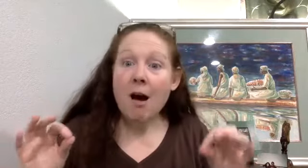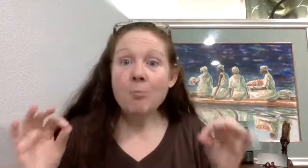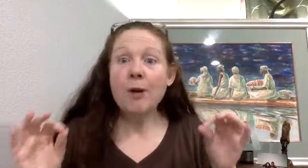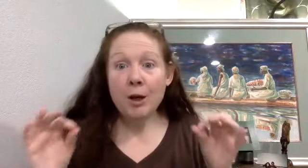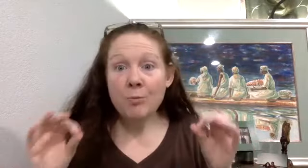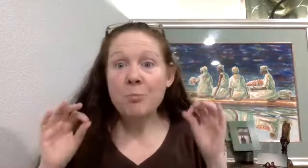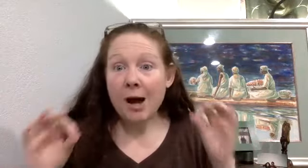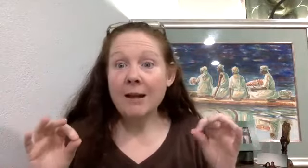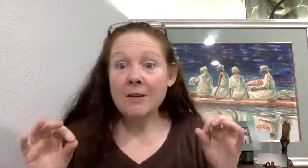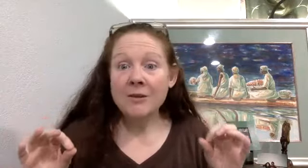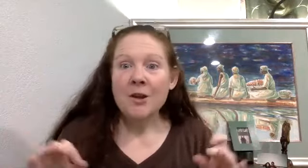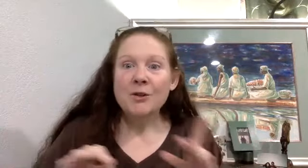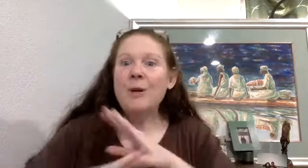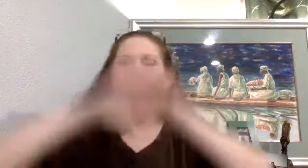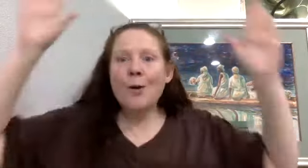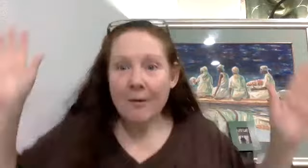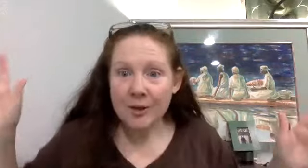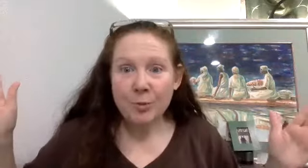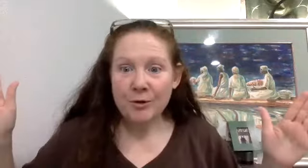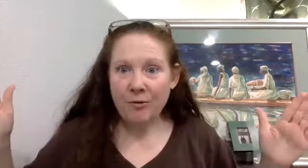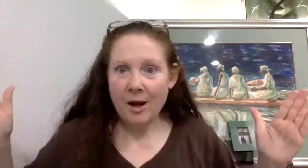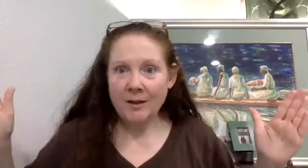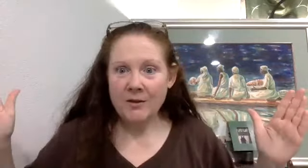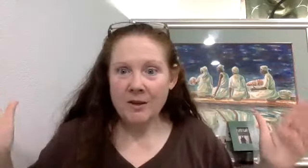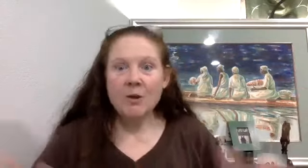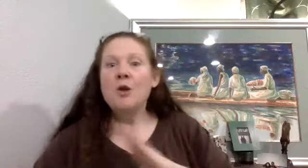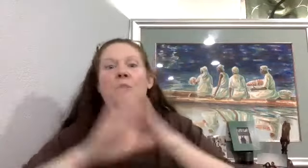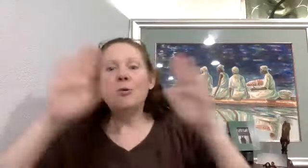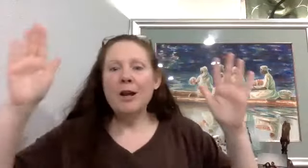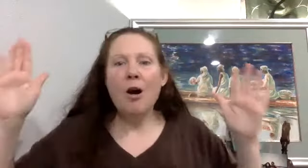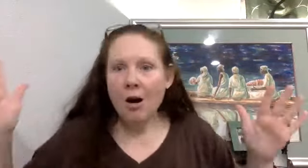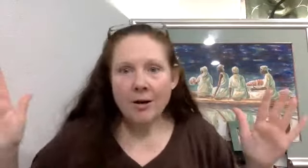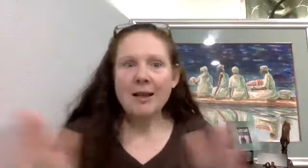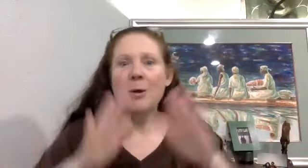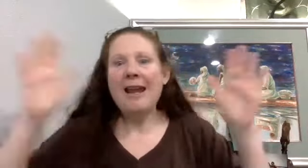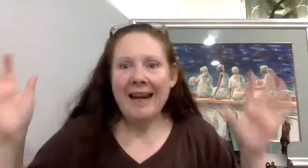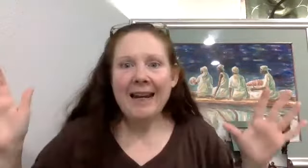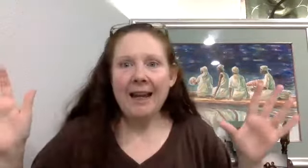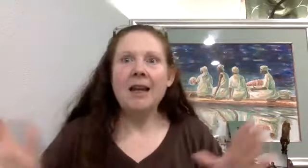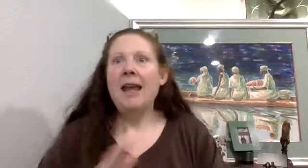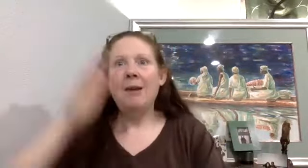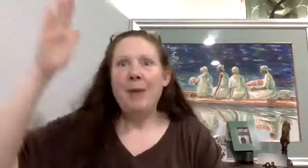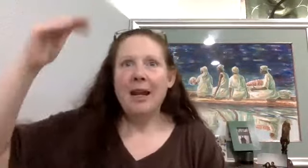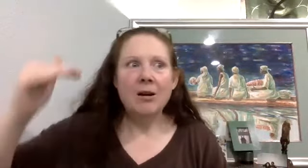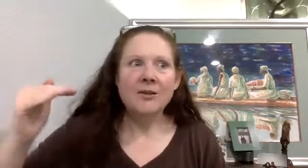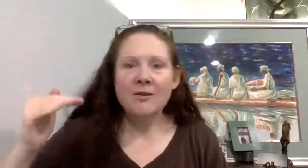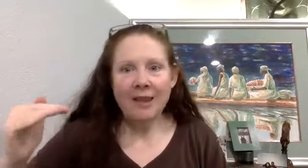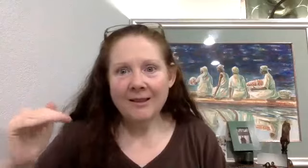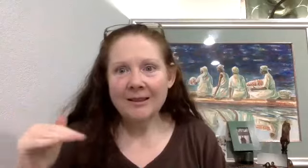operate human bodies. So, we don't have this burden of chronic disease, so that we aren't eating and making ourselves less and